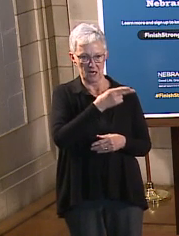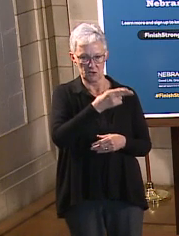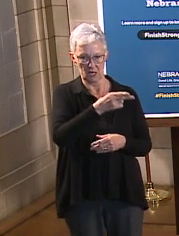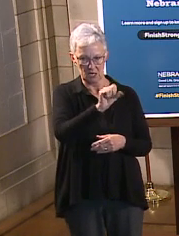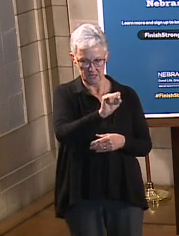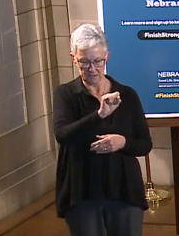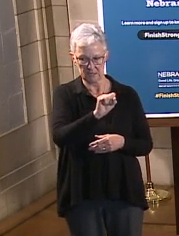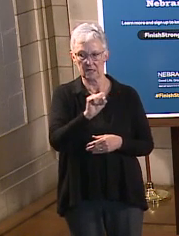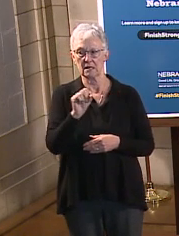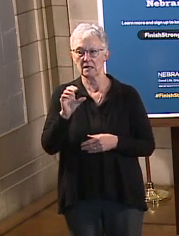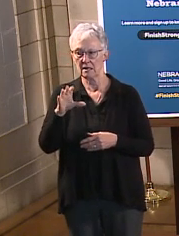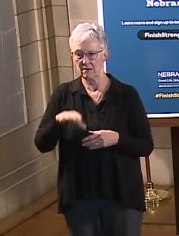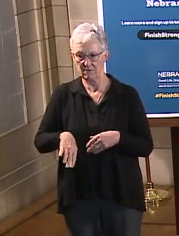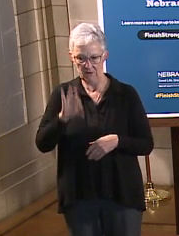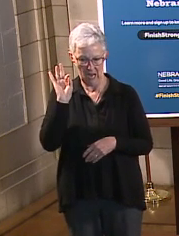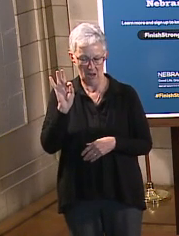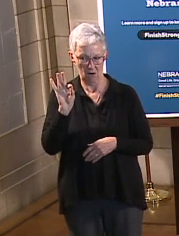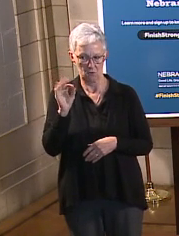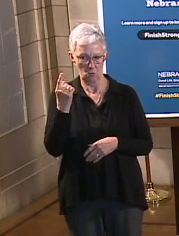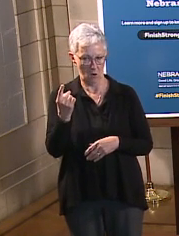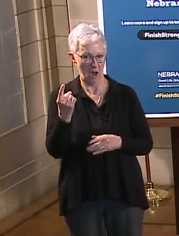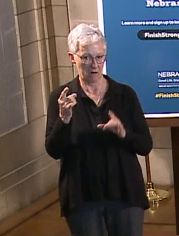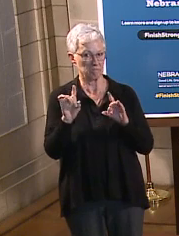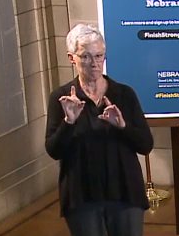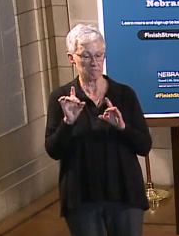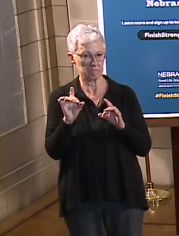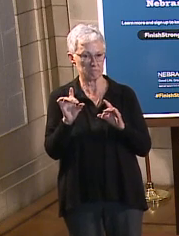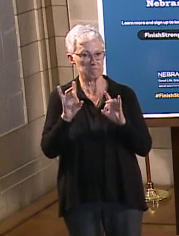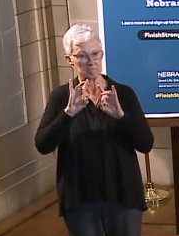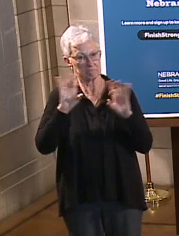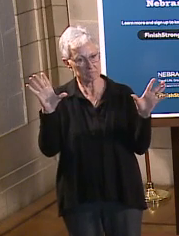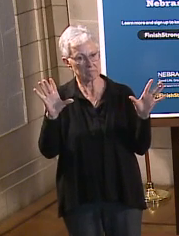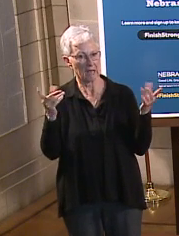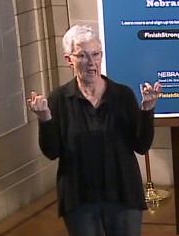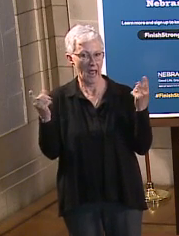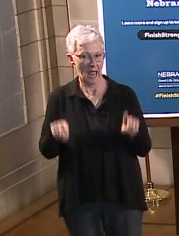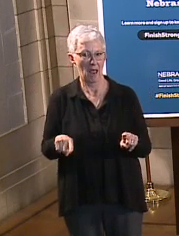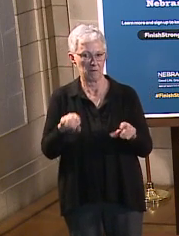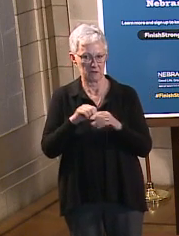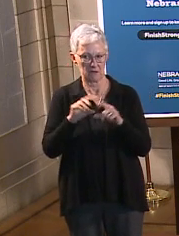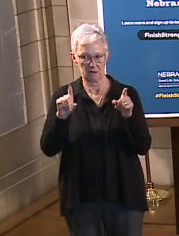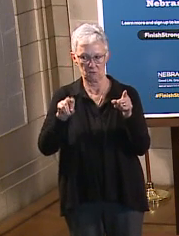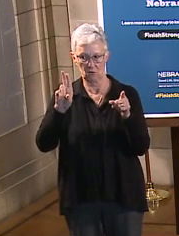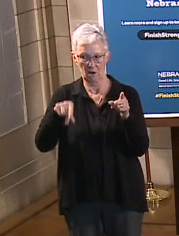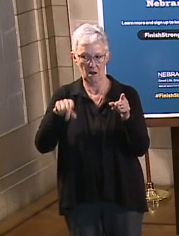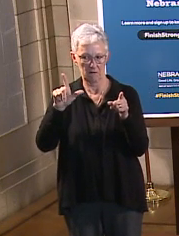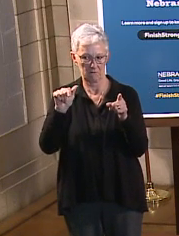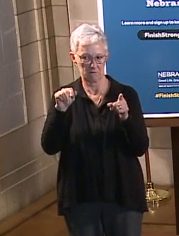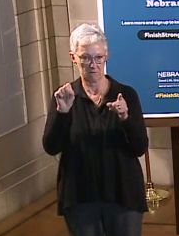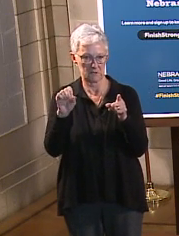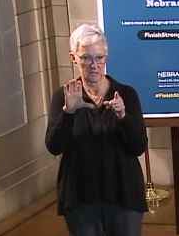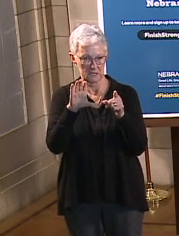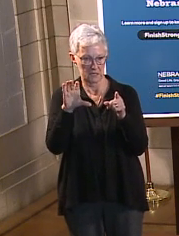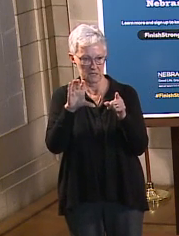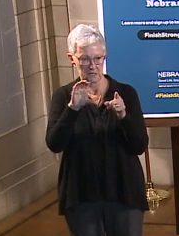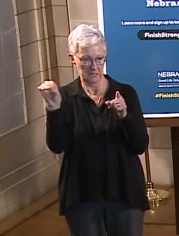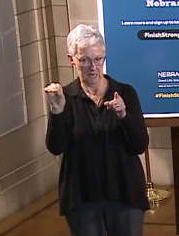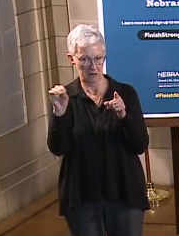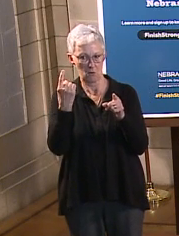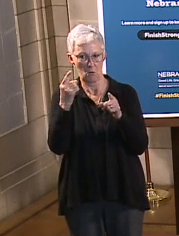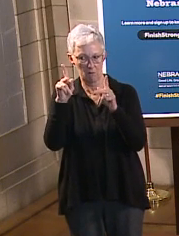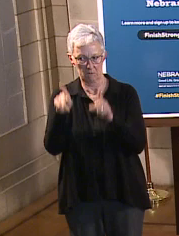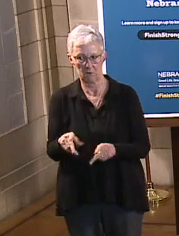aware of a significant medical event that occurred in Douglas County residents who had received the Johnson & Johnson Janssen